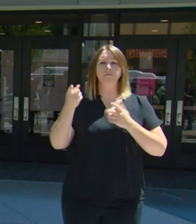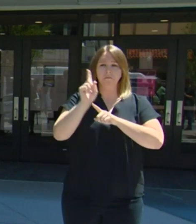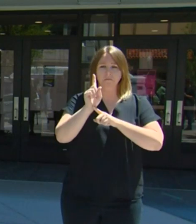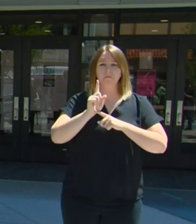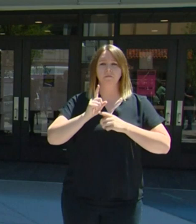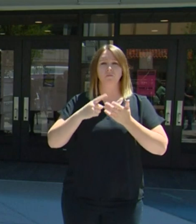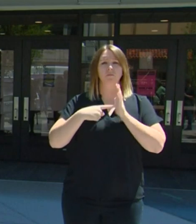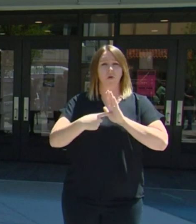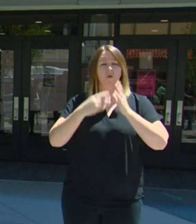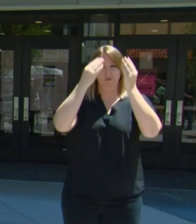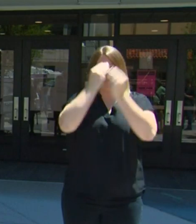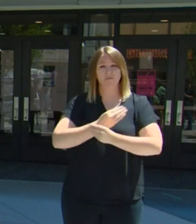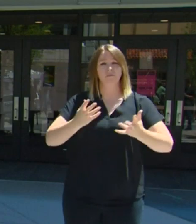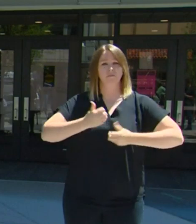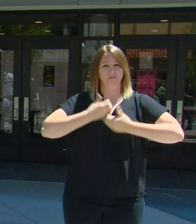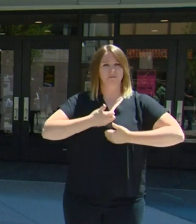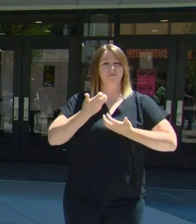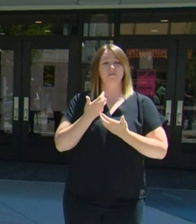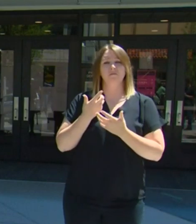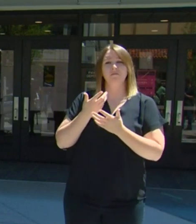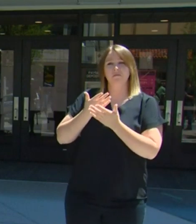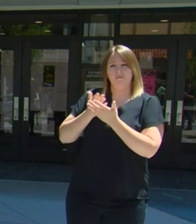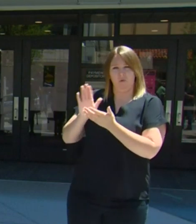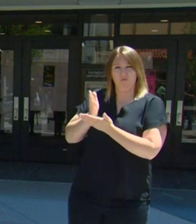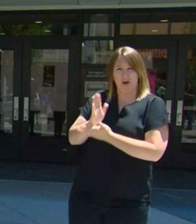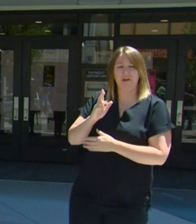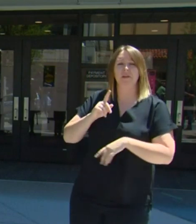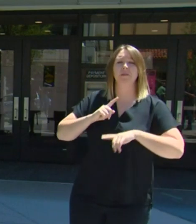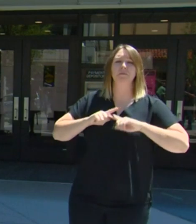not having it boil over into those tensions that lead to violence.